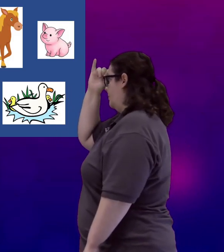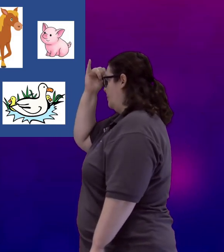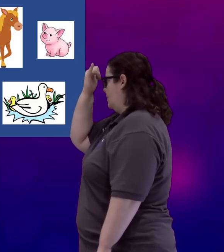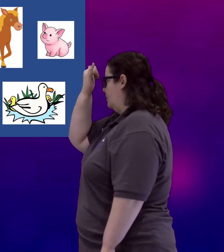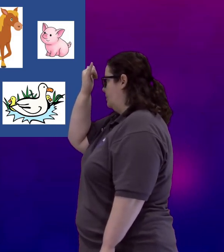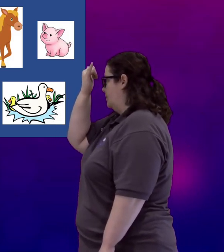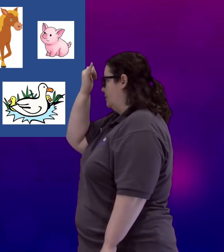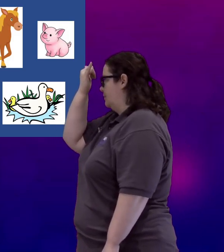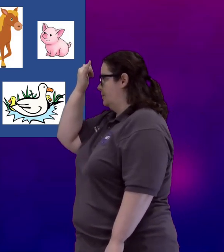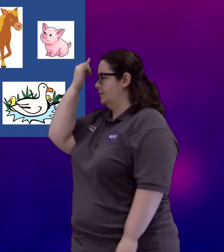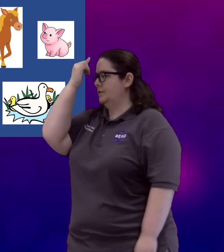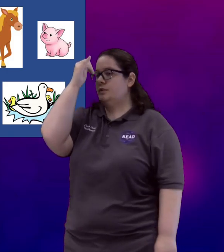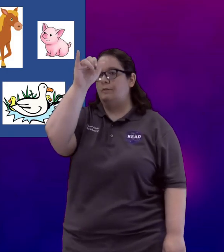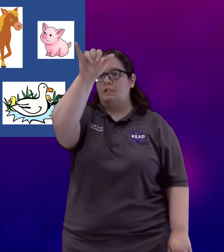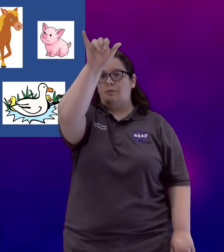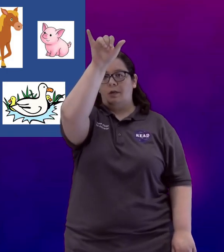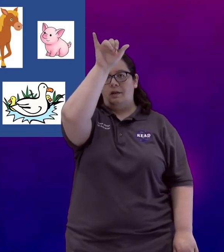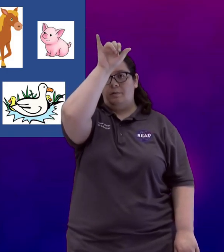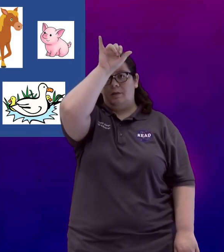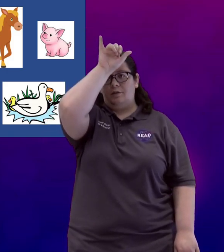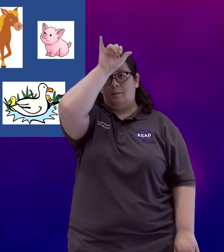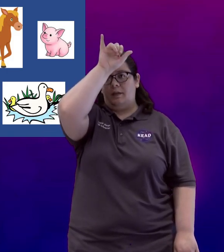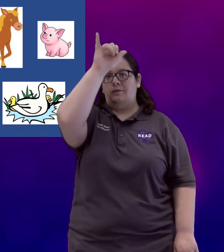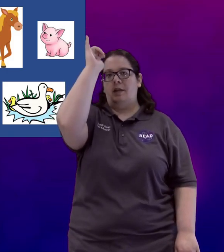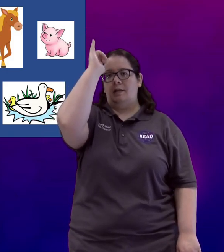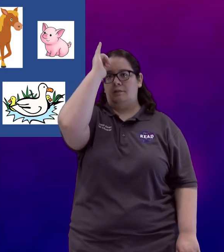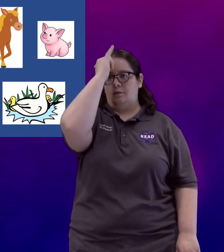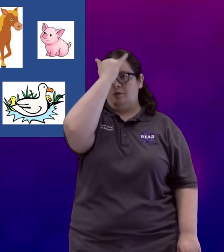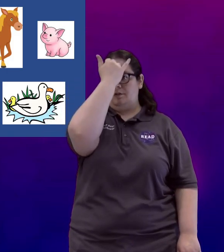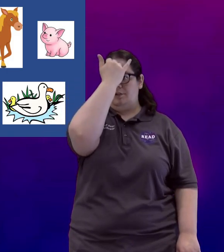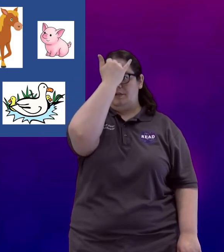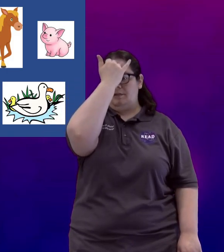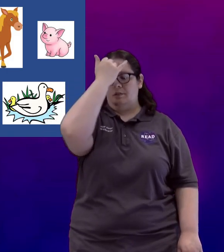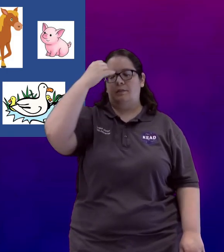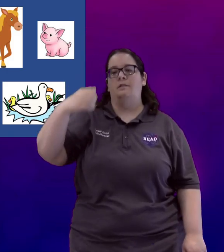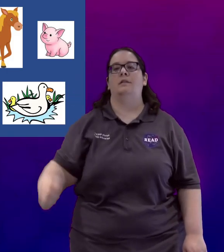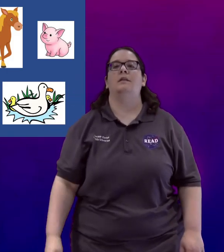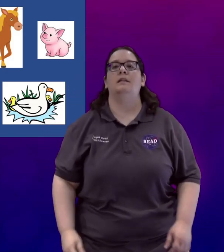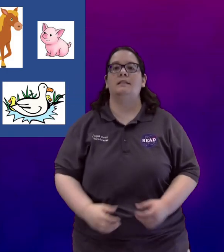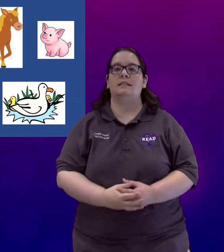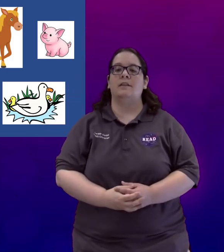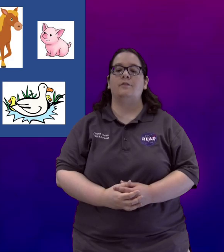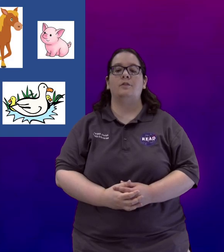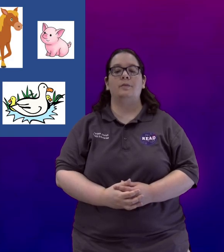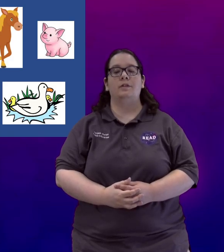Bull. So whichever way whether you do the back of your hand or your knuckles. It's a sign for bull.